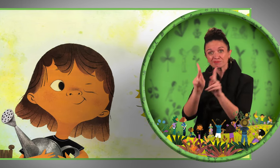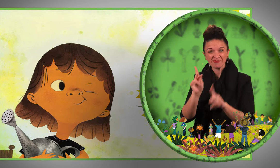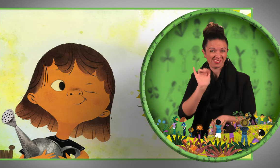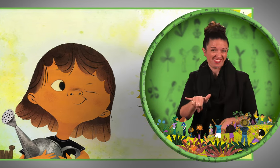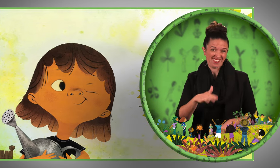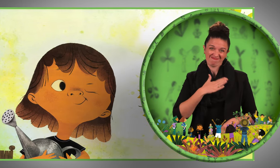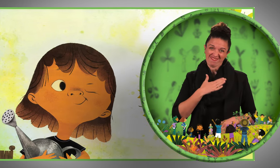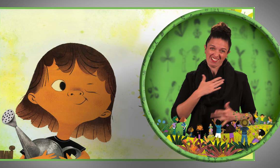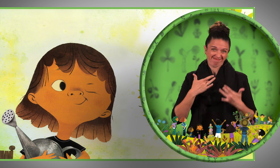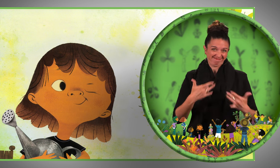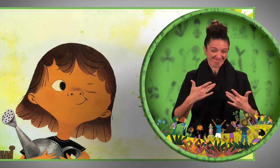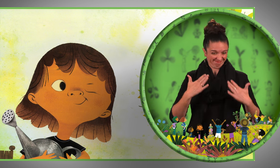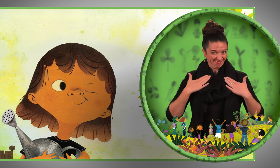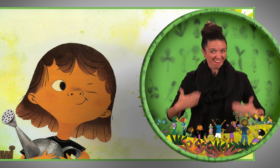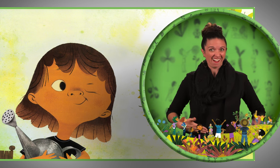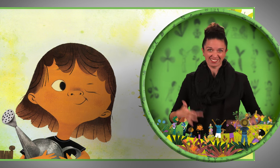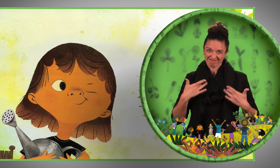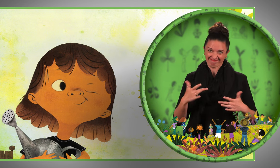what my body does.